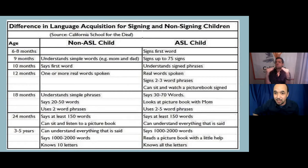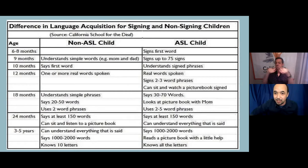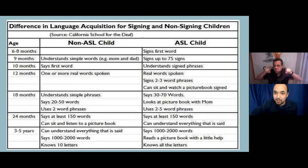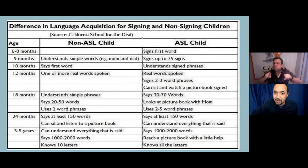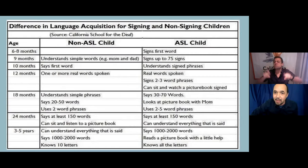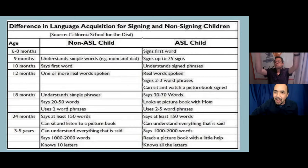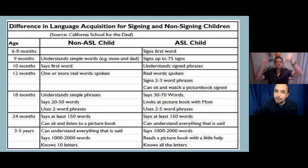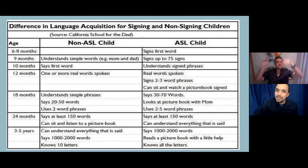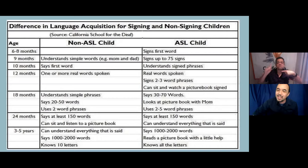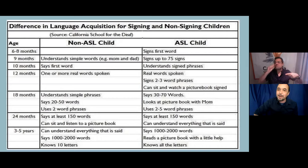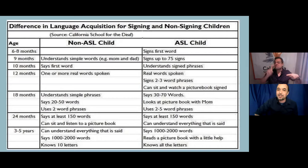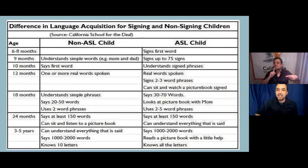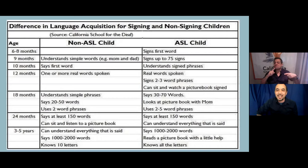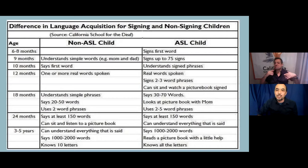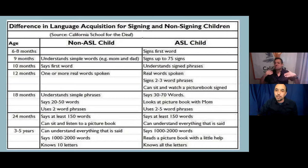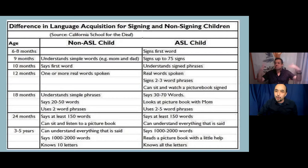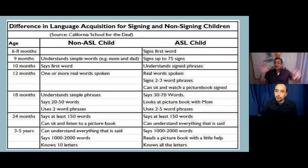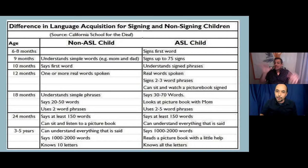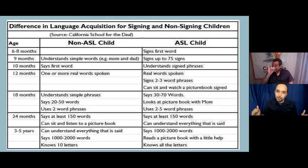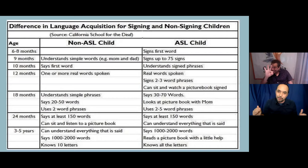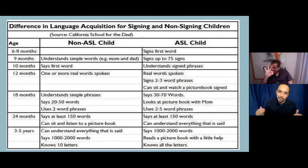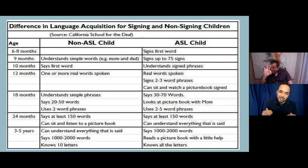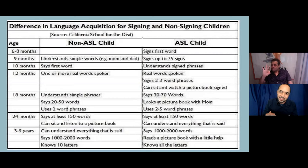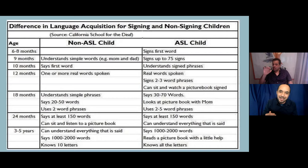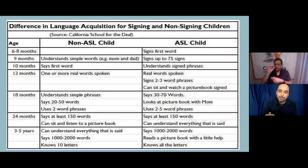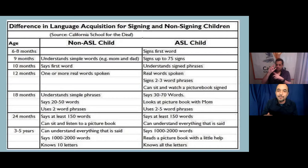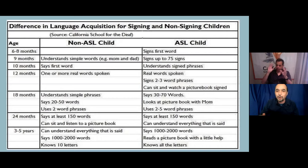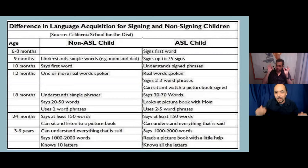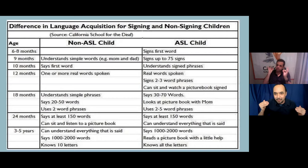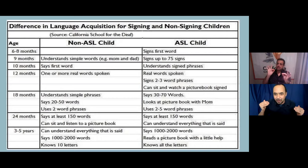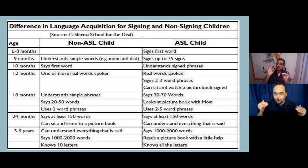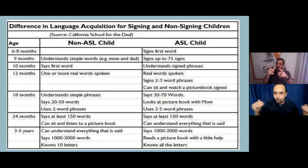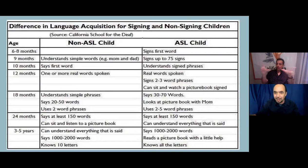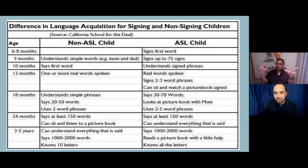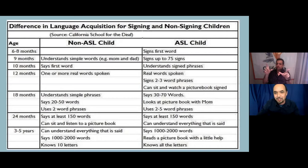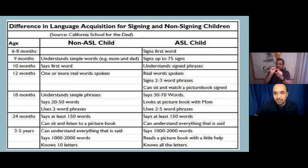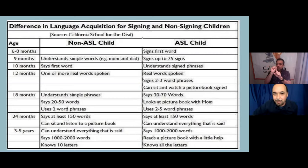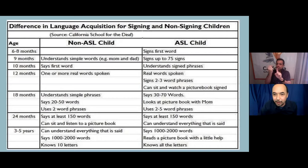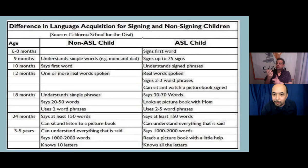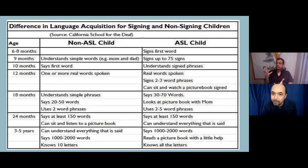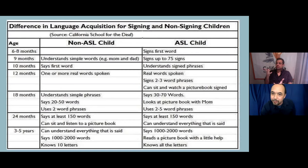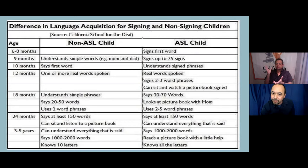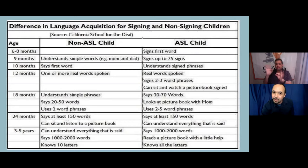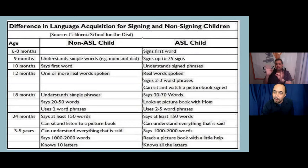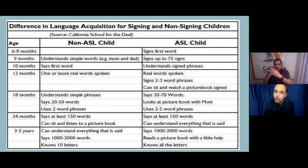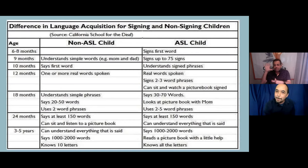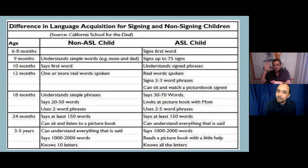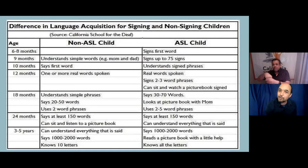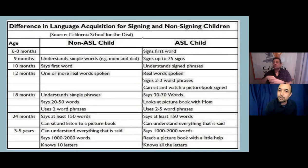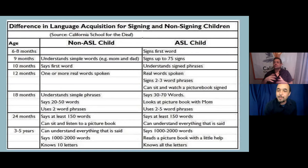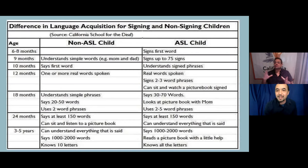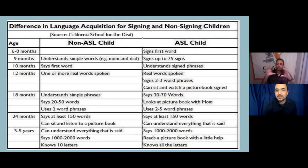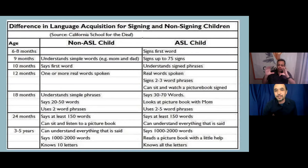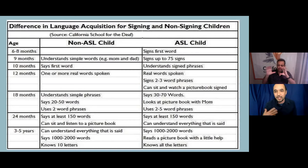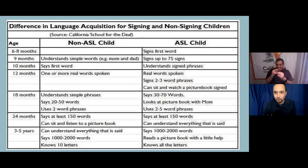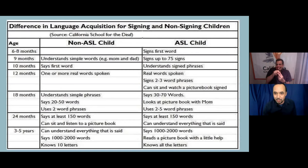speaking kids and then when they get about to the age two they're sort of on the same level and they progress in the same manner but it